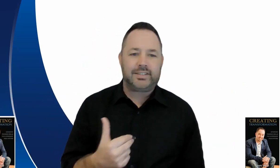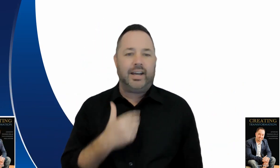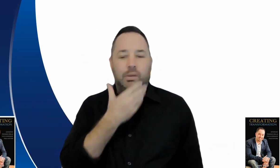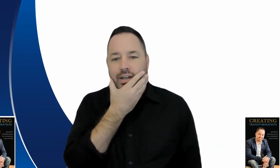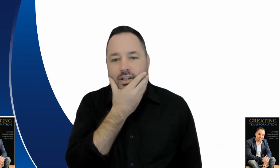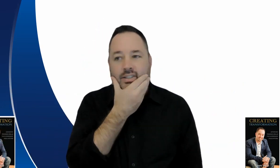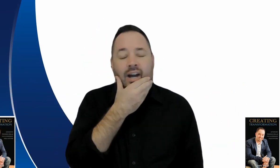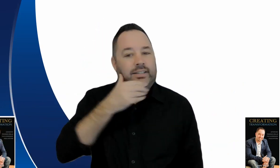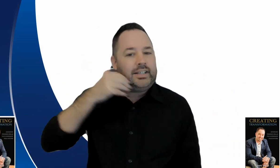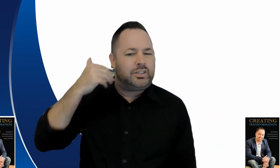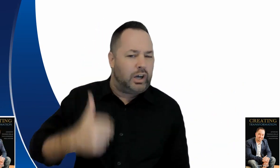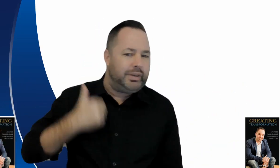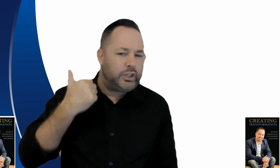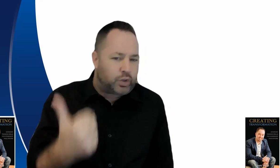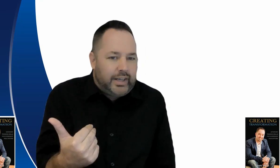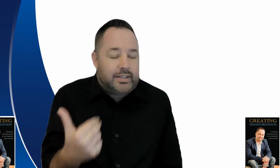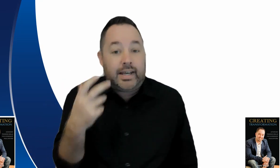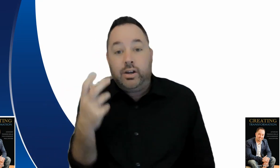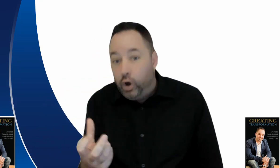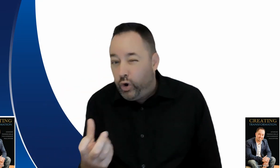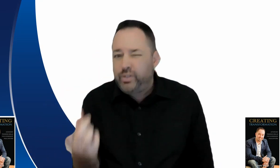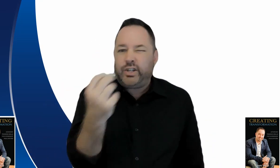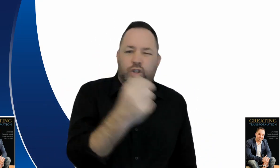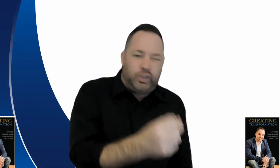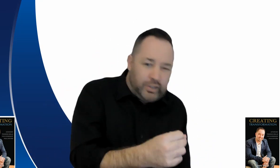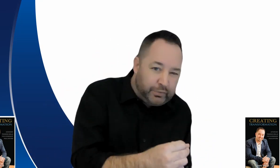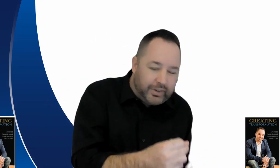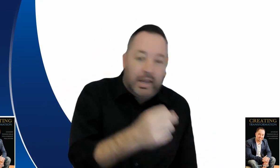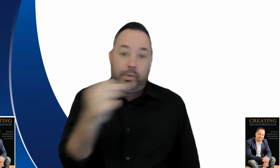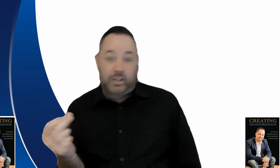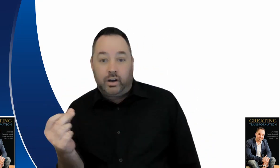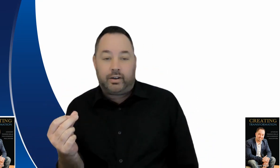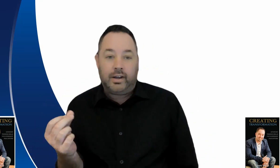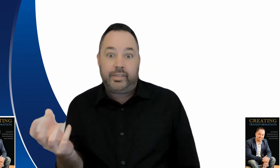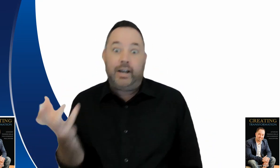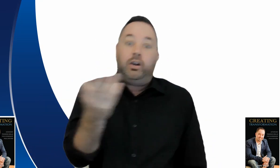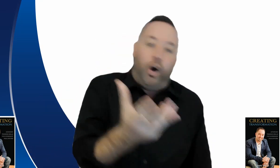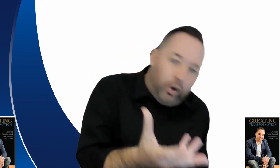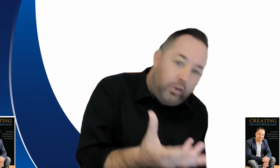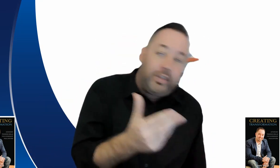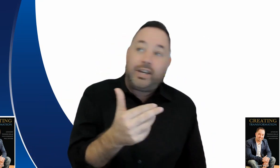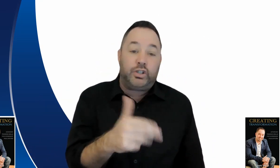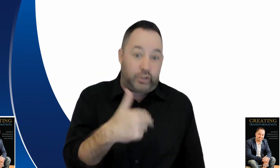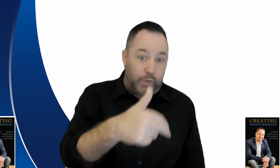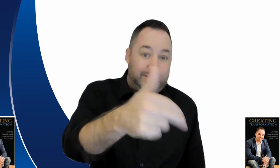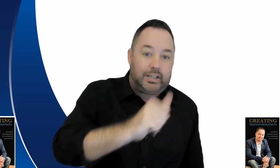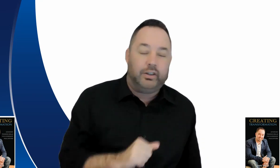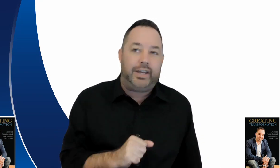fascinating because i see so many trainers that know they should do different but don't know they should do particular